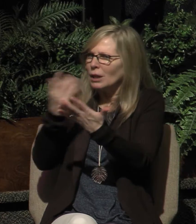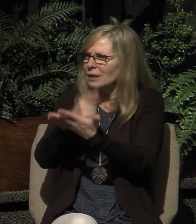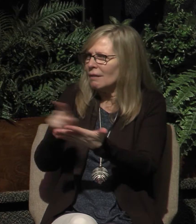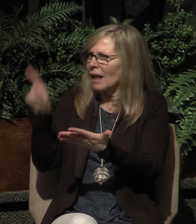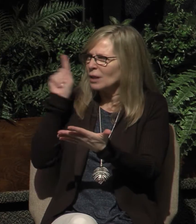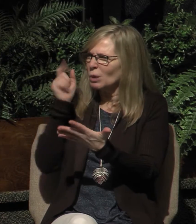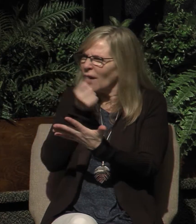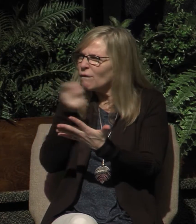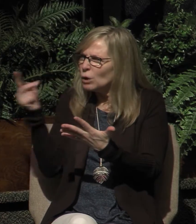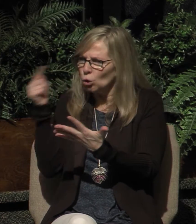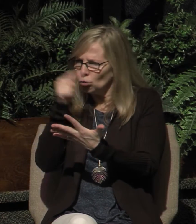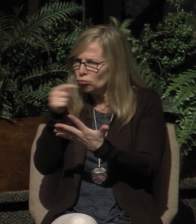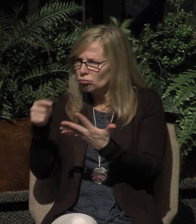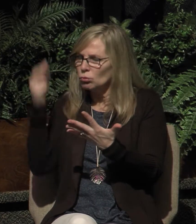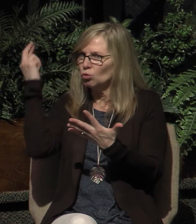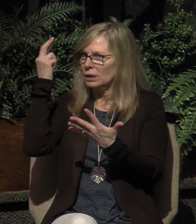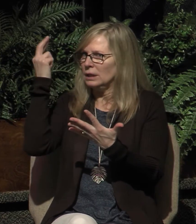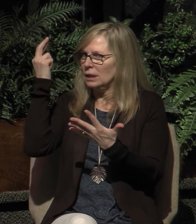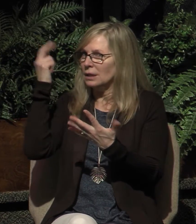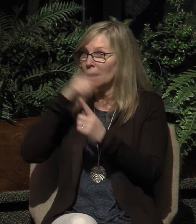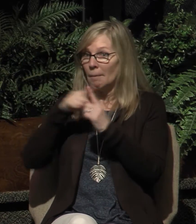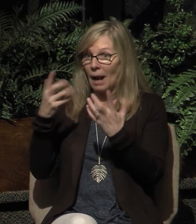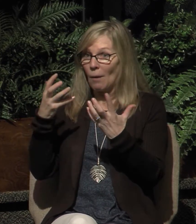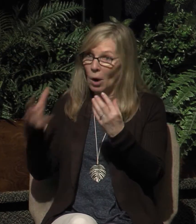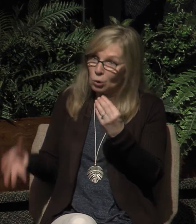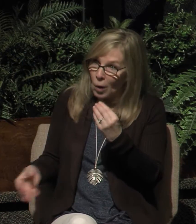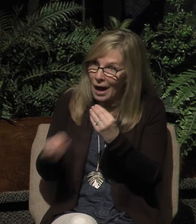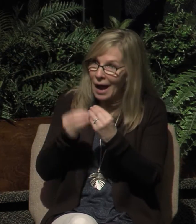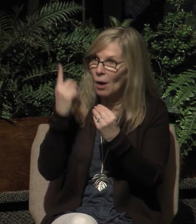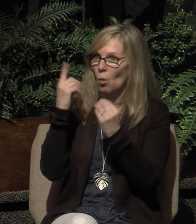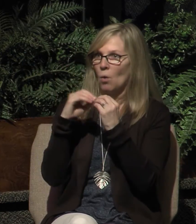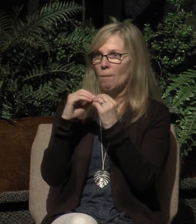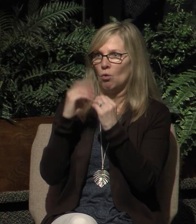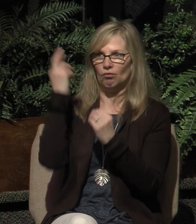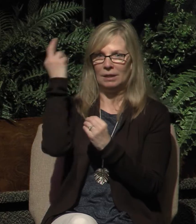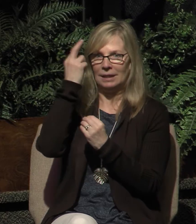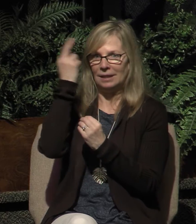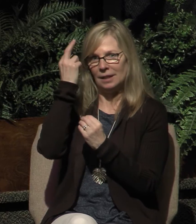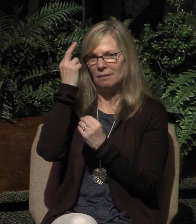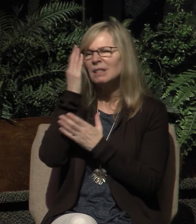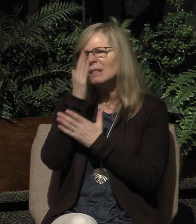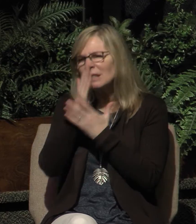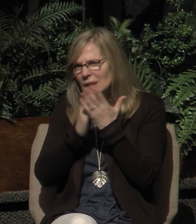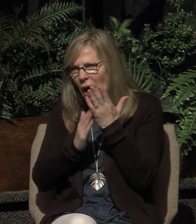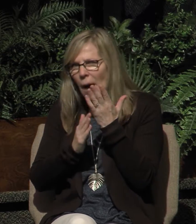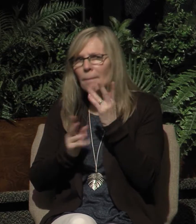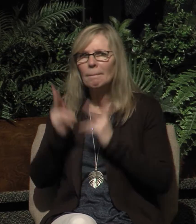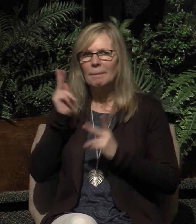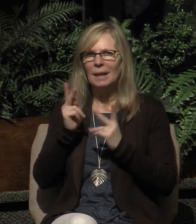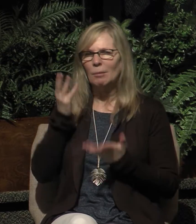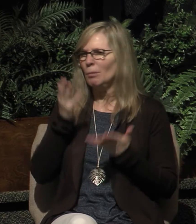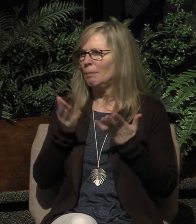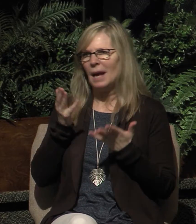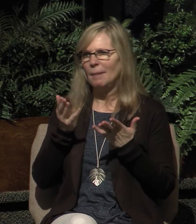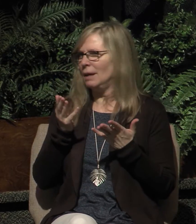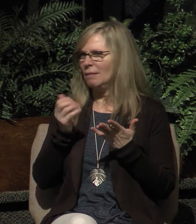the case, but I want to add one more reason this morning that some of you might not be members of Lakeside.